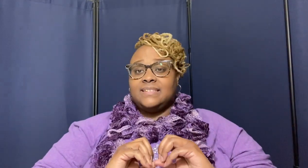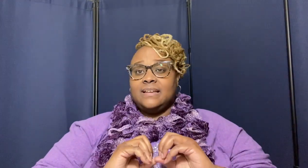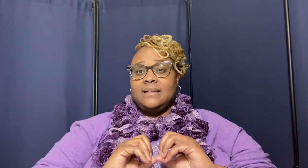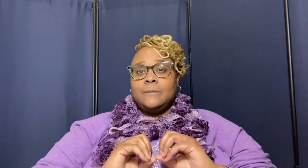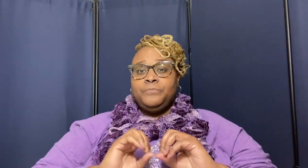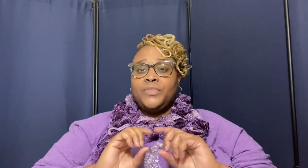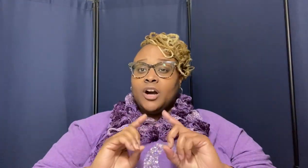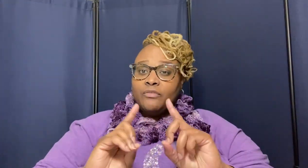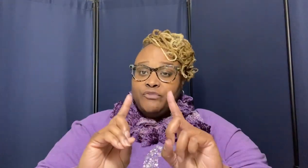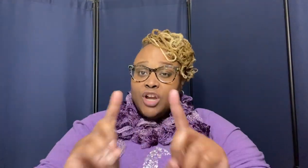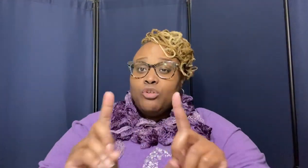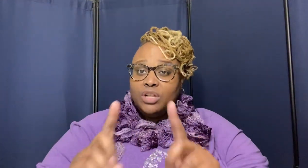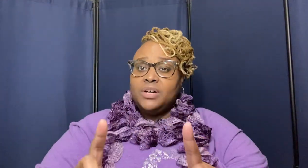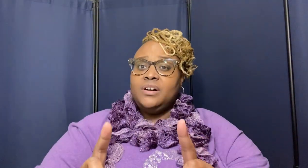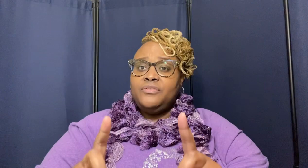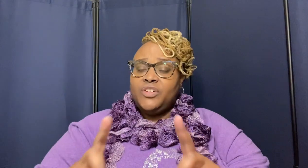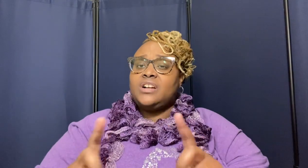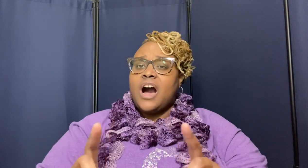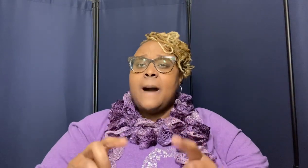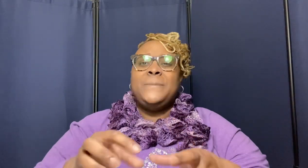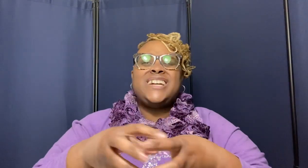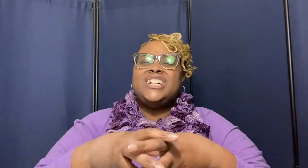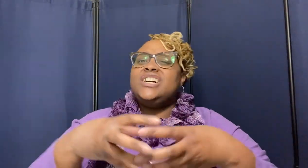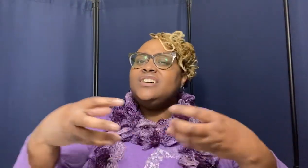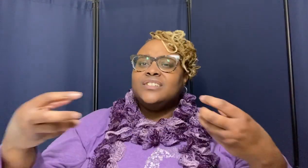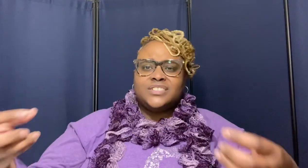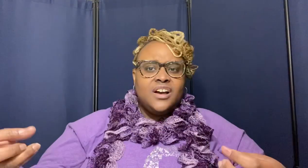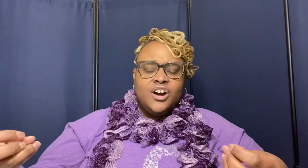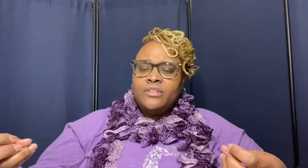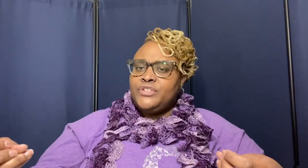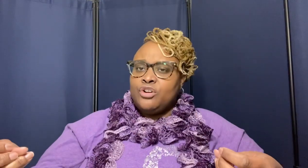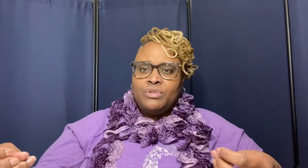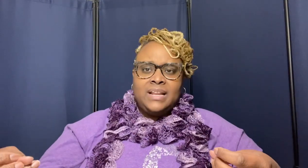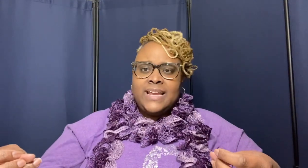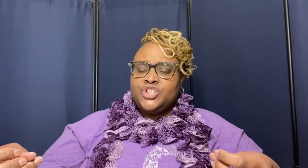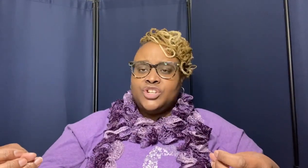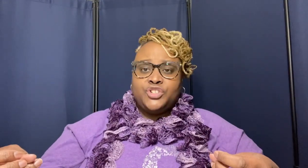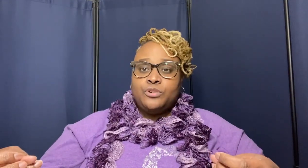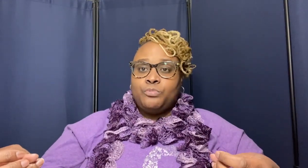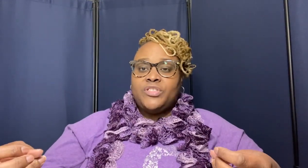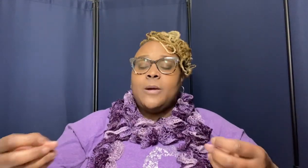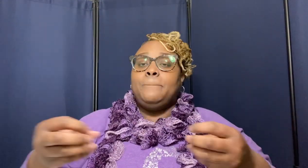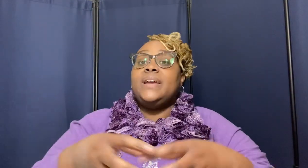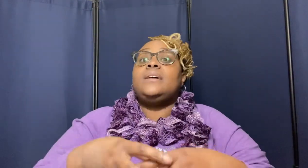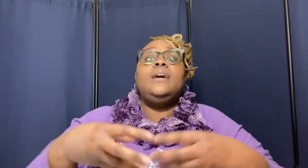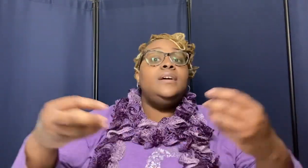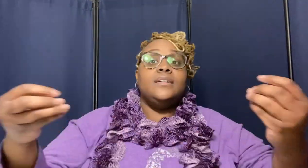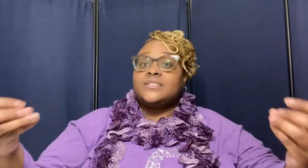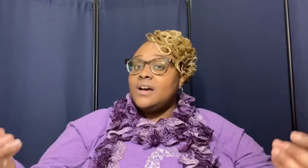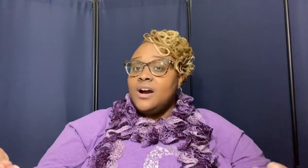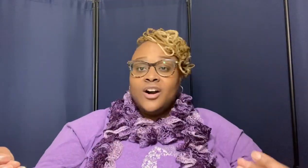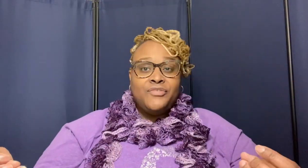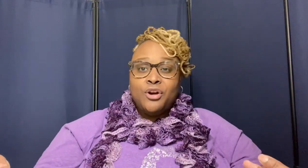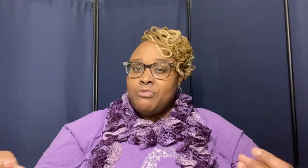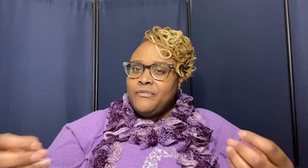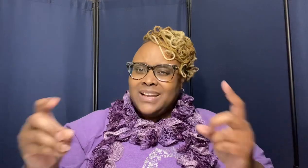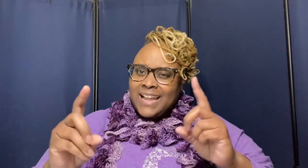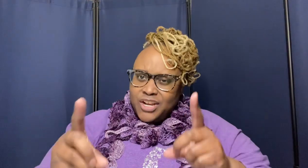of your love for god because of your relationship with him because of your revelation